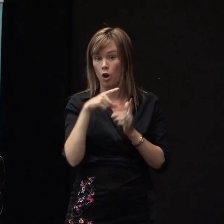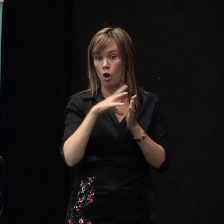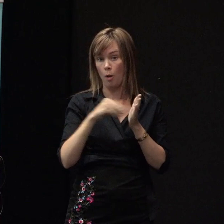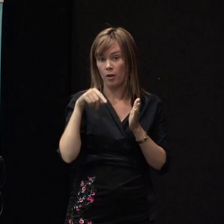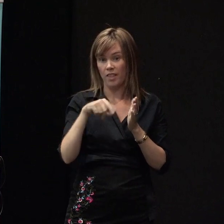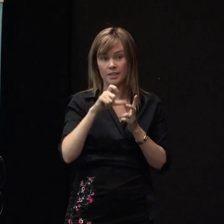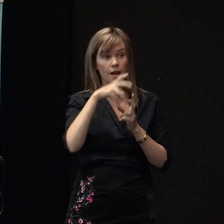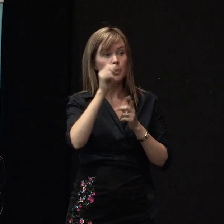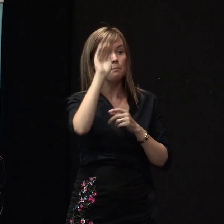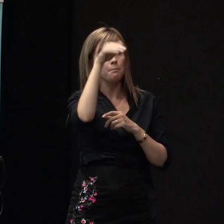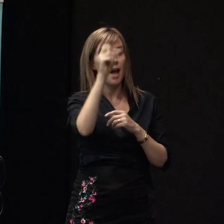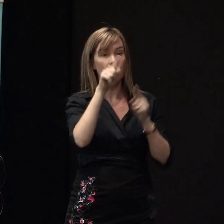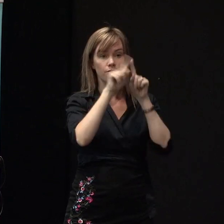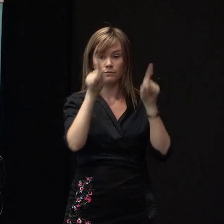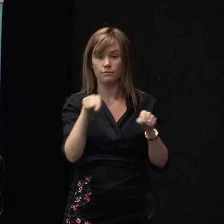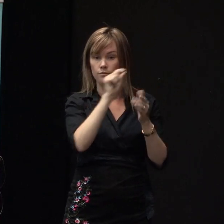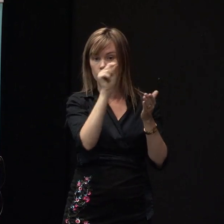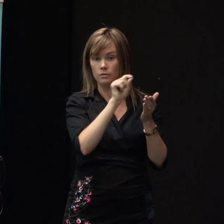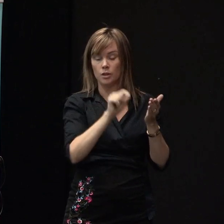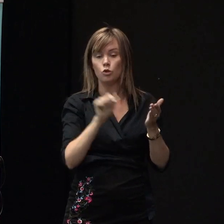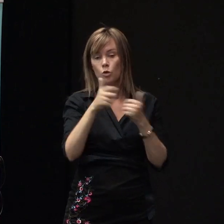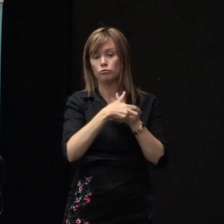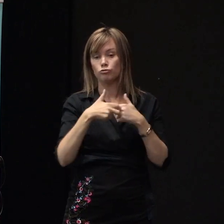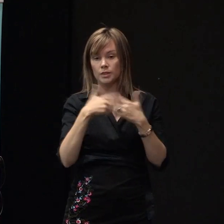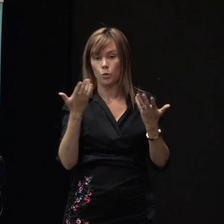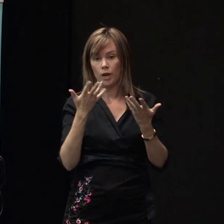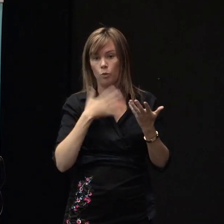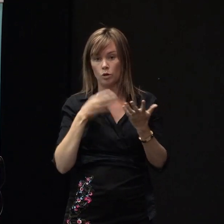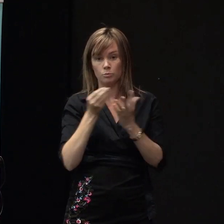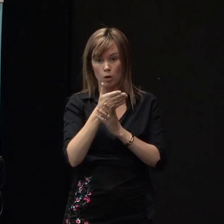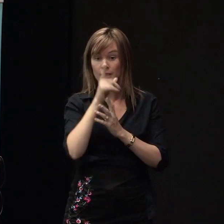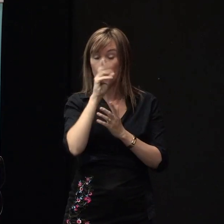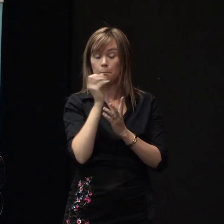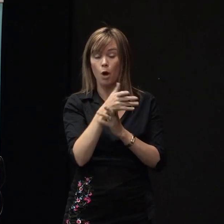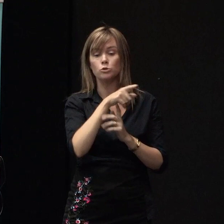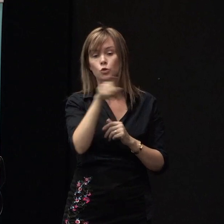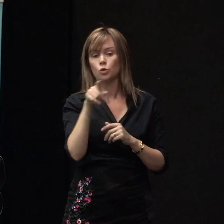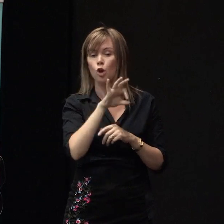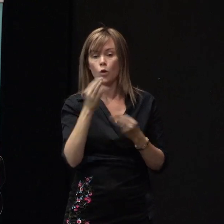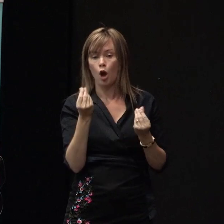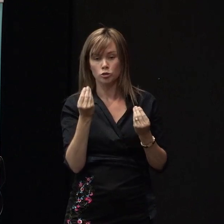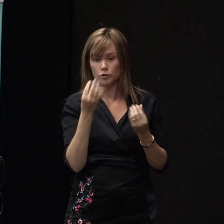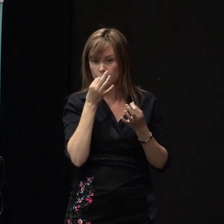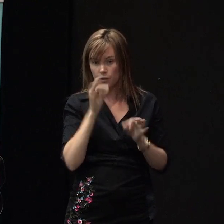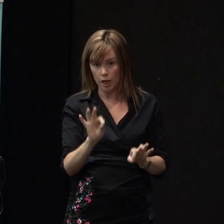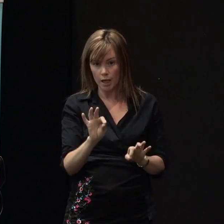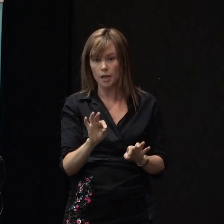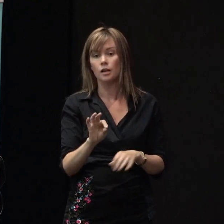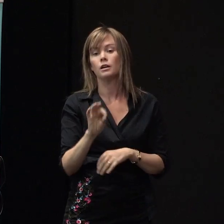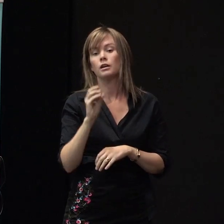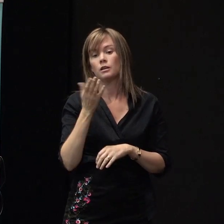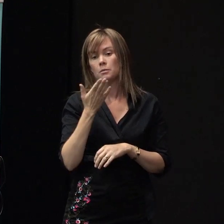please give us your details where you want it sent to and we'll send it to you there's no cost for that please collect some some